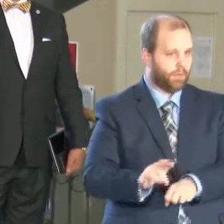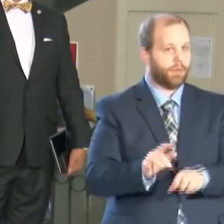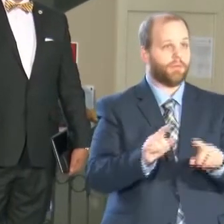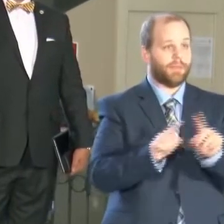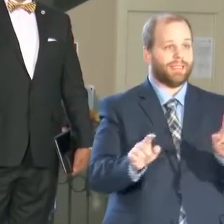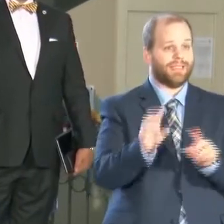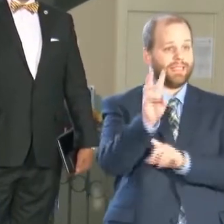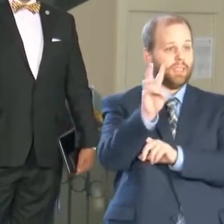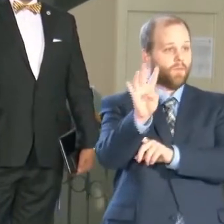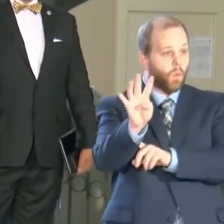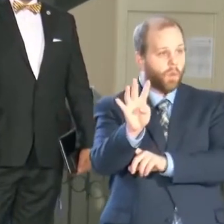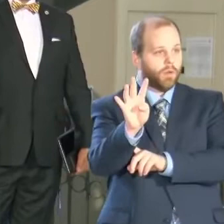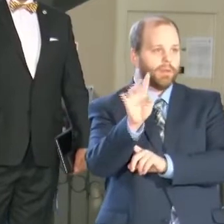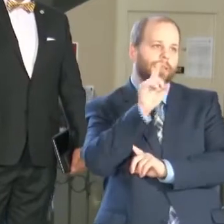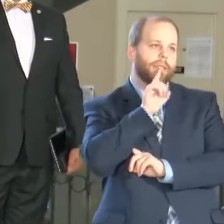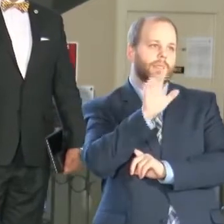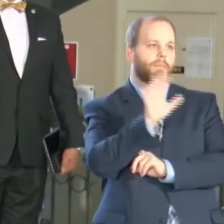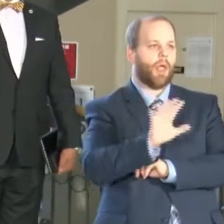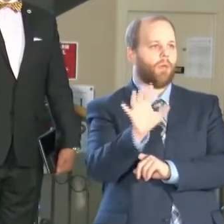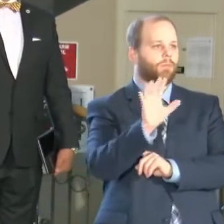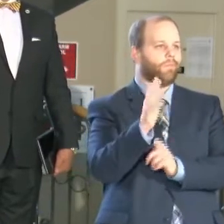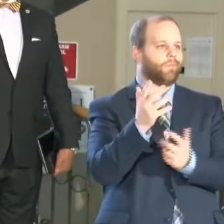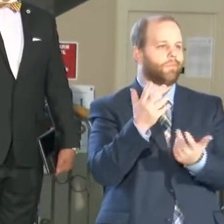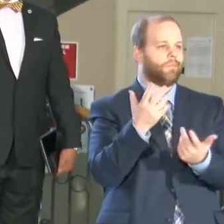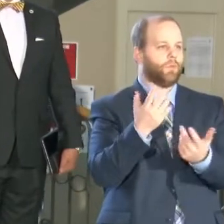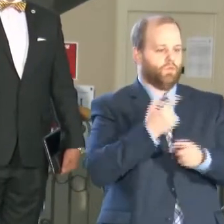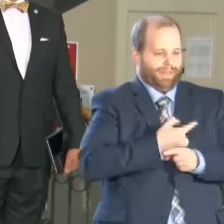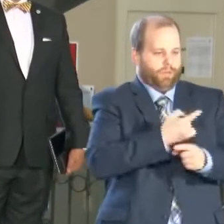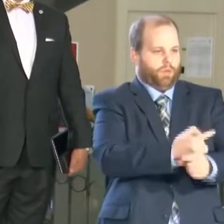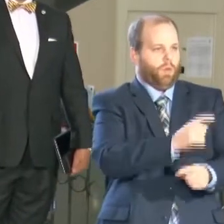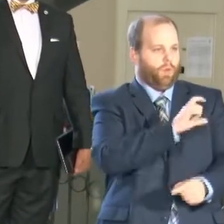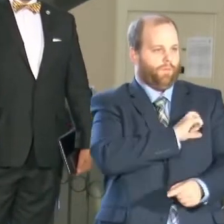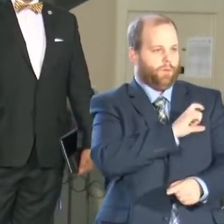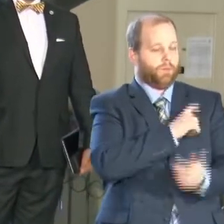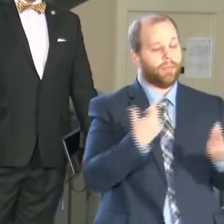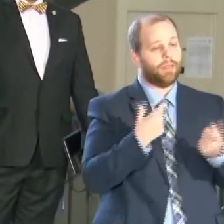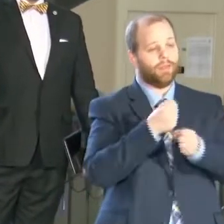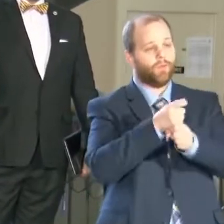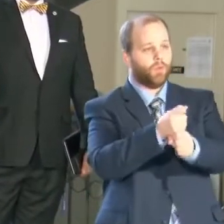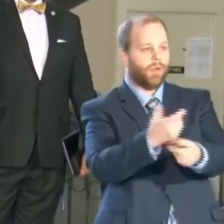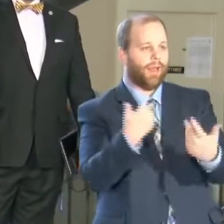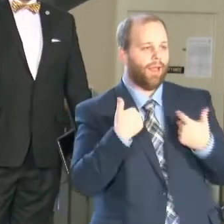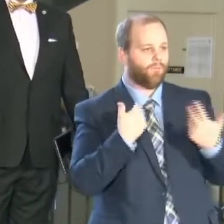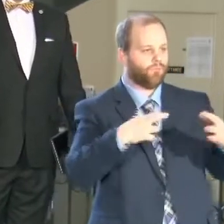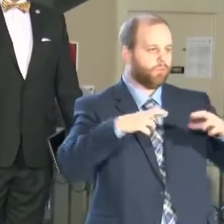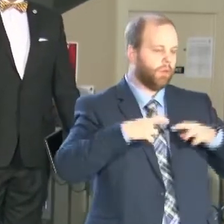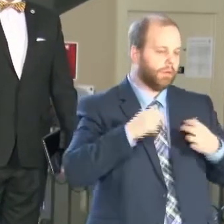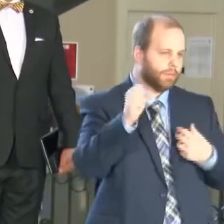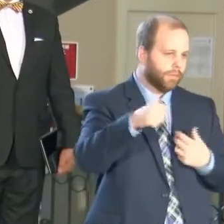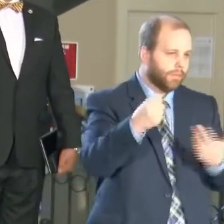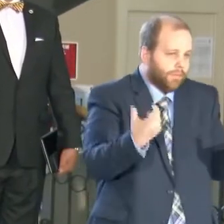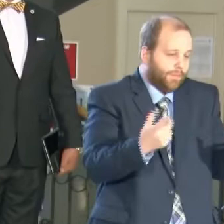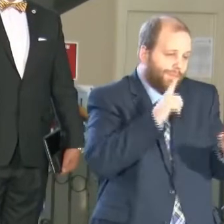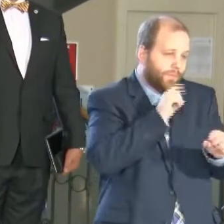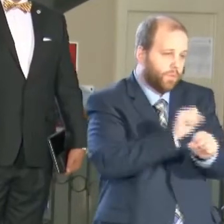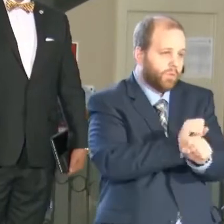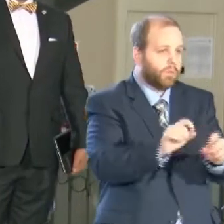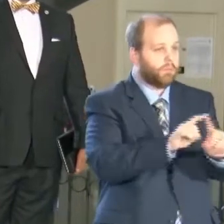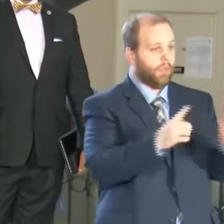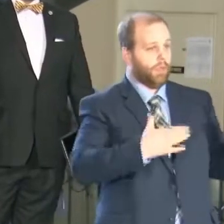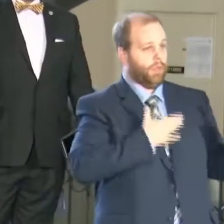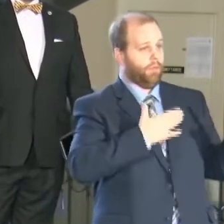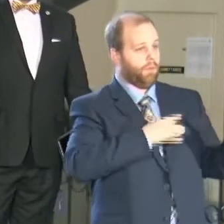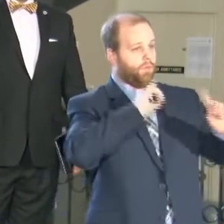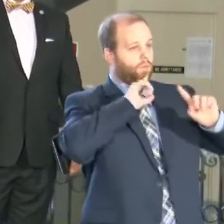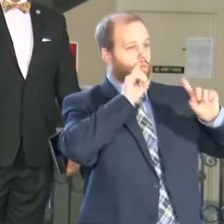understanding attrition each year, we have 40 to 50 officers that are going to retire. Just a matter of fact, I'm happy to report that